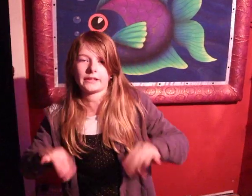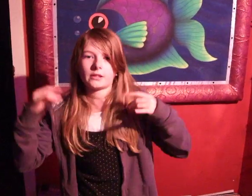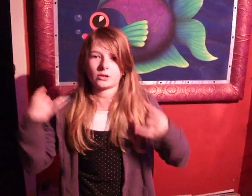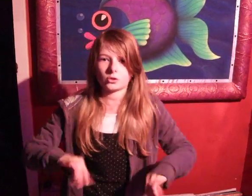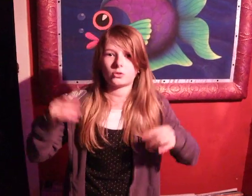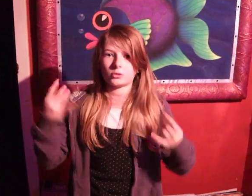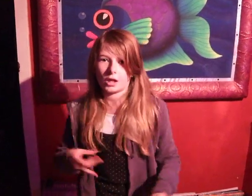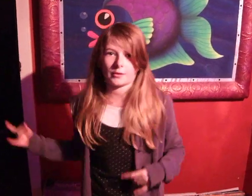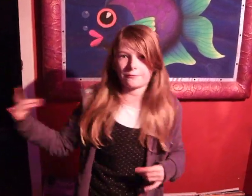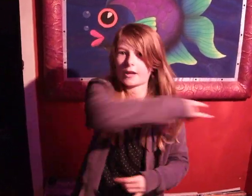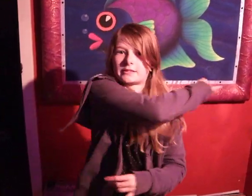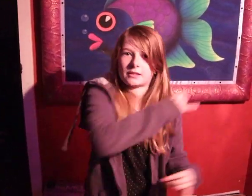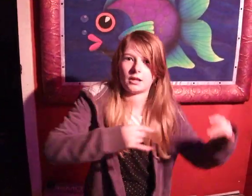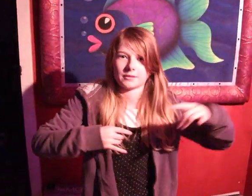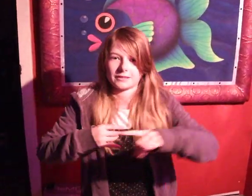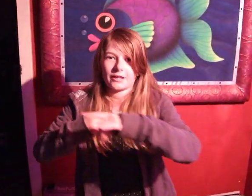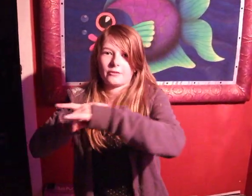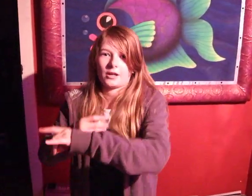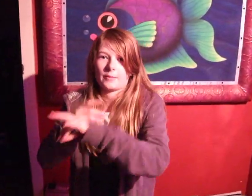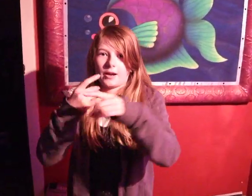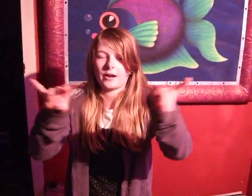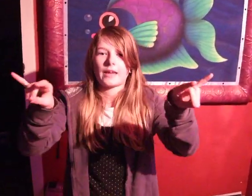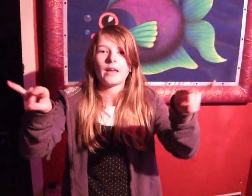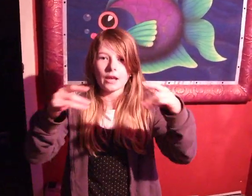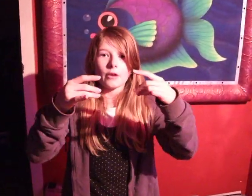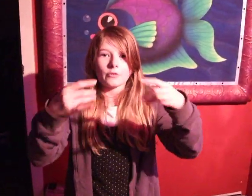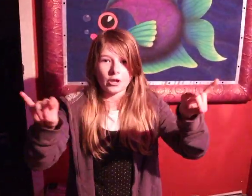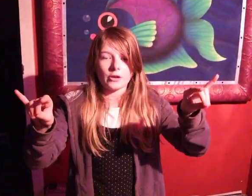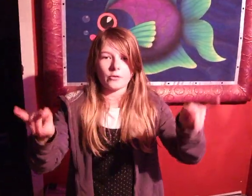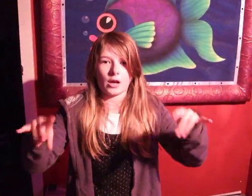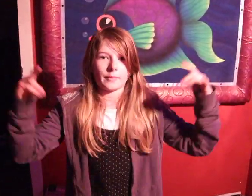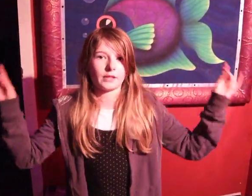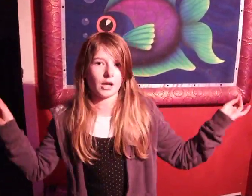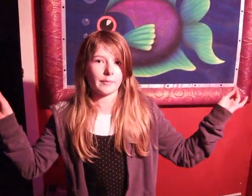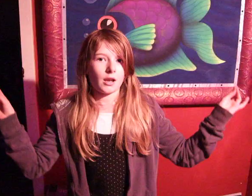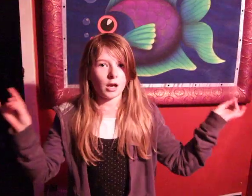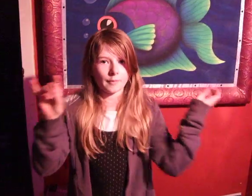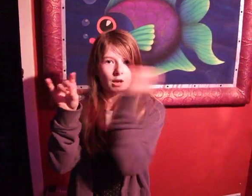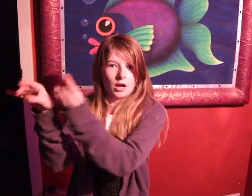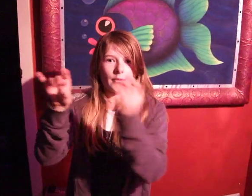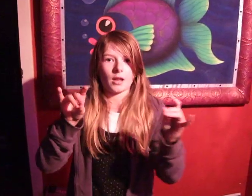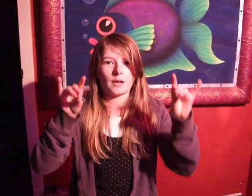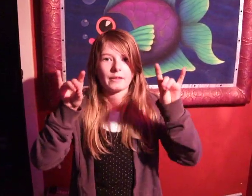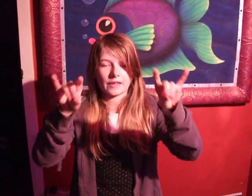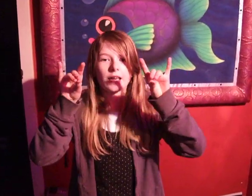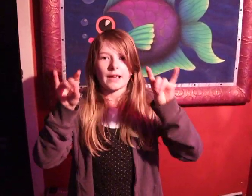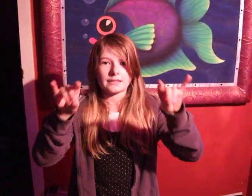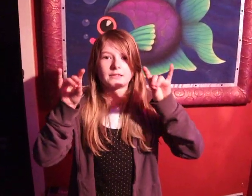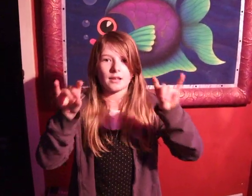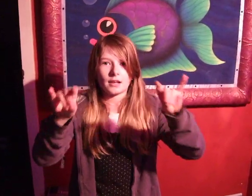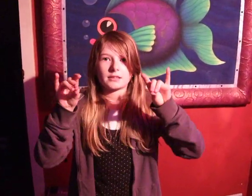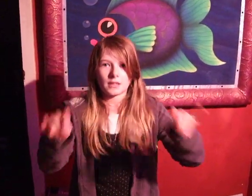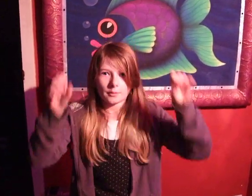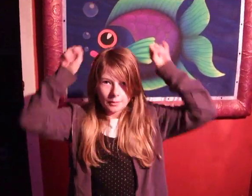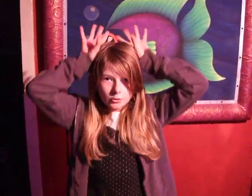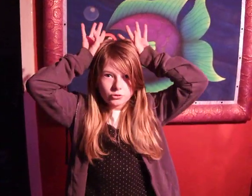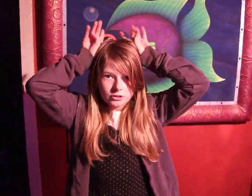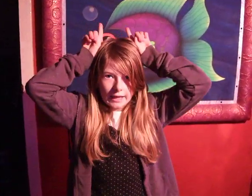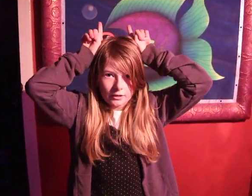Cool Llama, Fast Llama, Slow Llama, I Know Llama, Dharma Llama, Harma Llama, This Is The Last Llama, Moose, Snail,